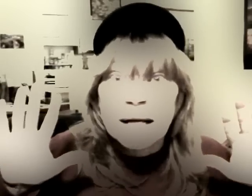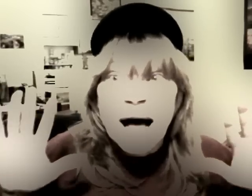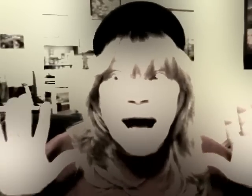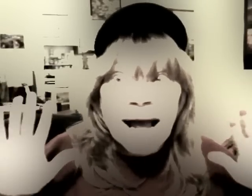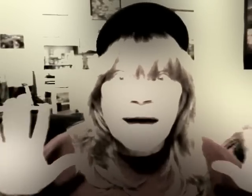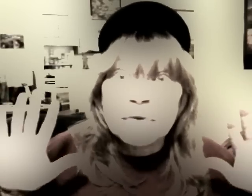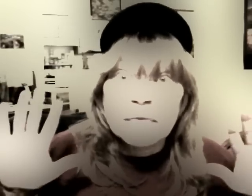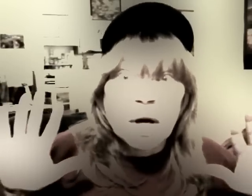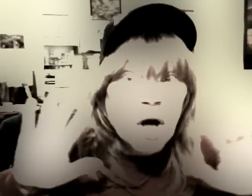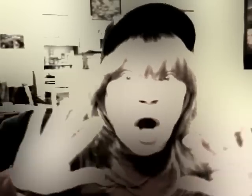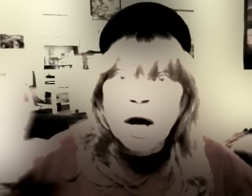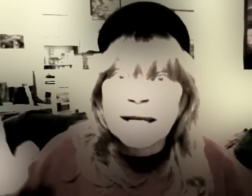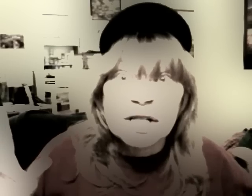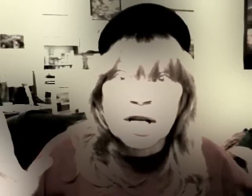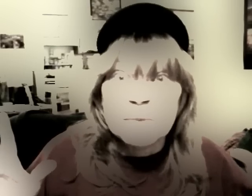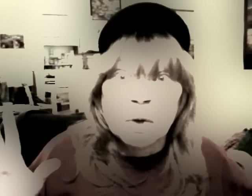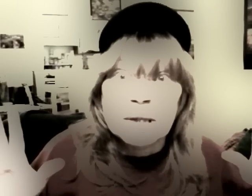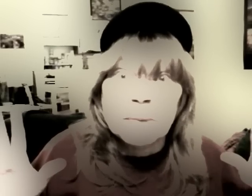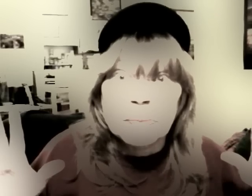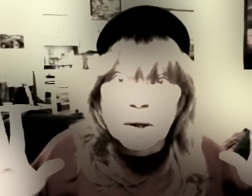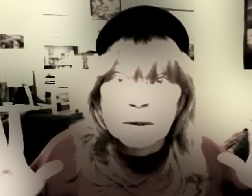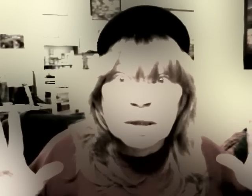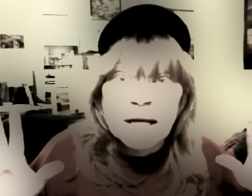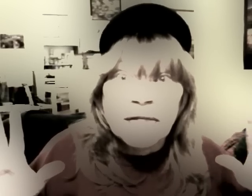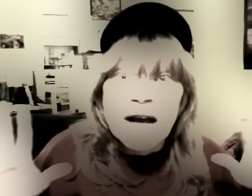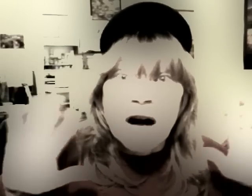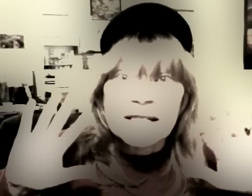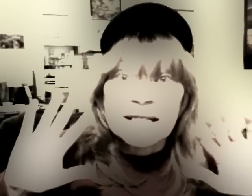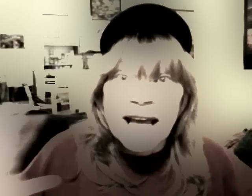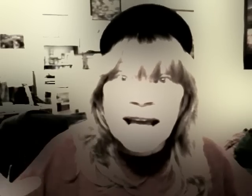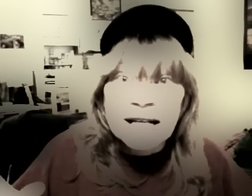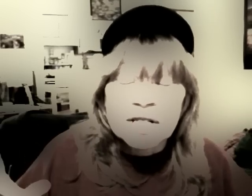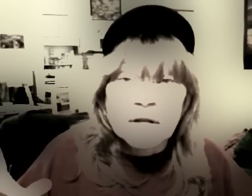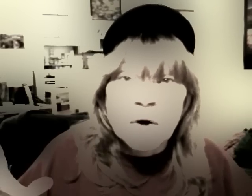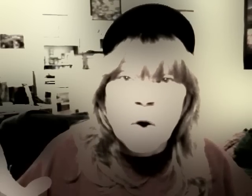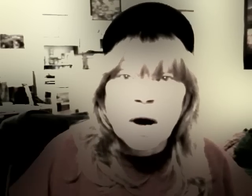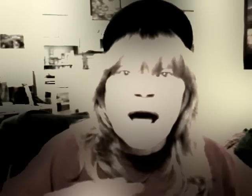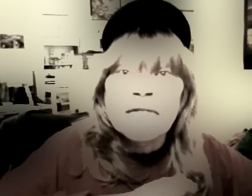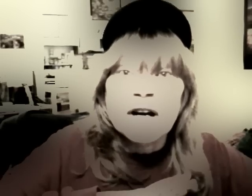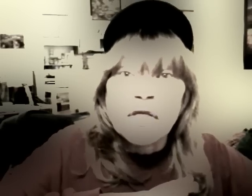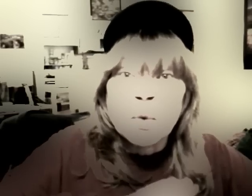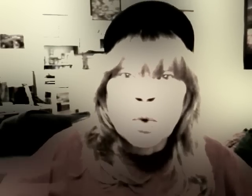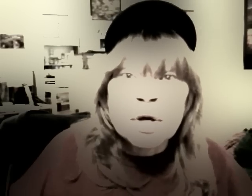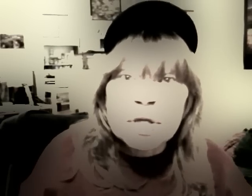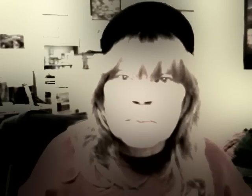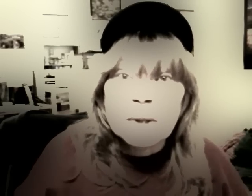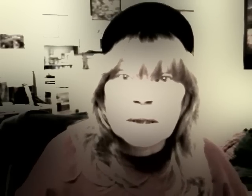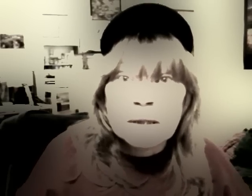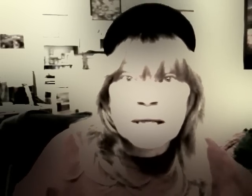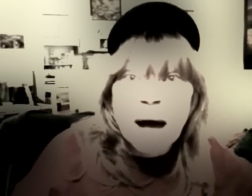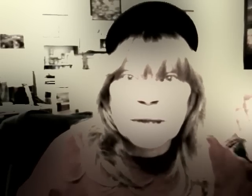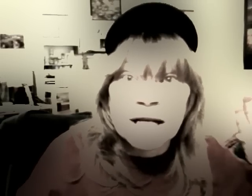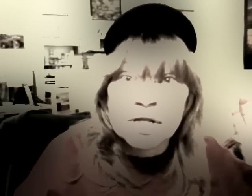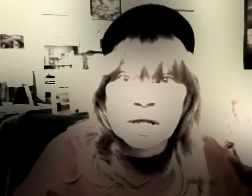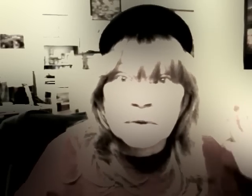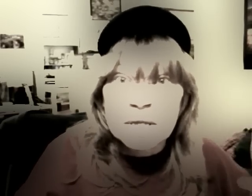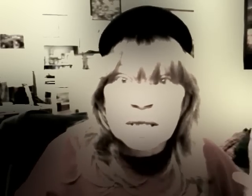I have to avoid all King James only people. They are satanic to the core. They are the worst denomination in Christendom.